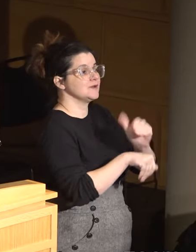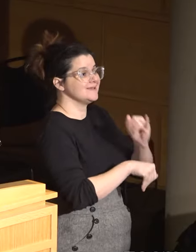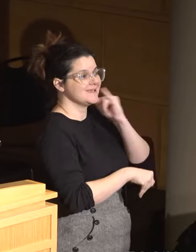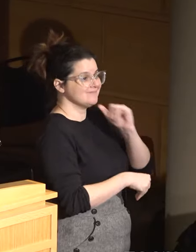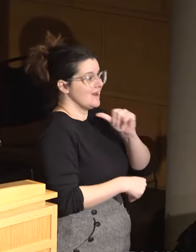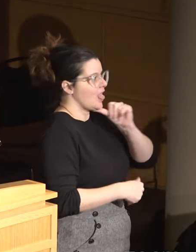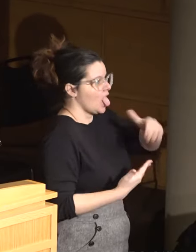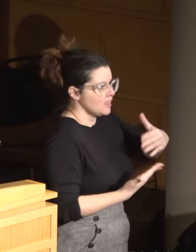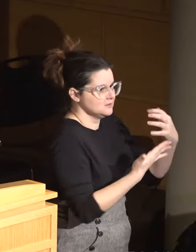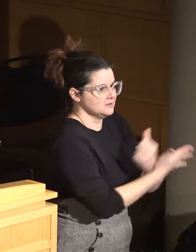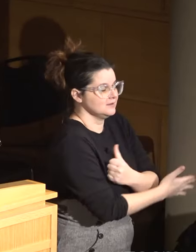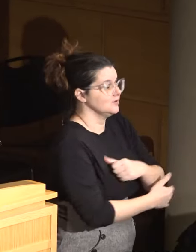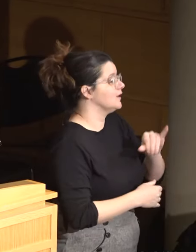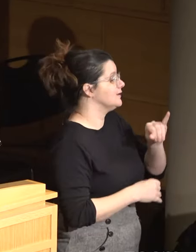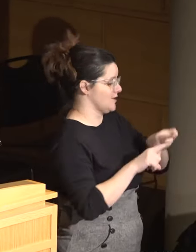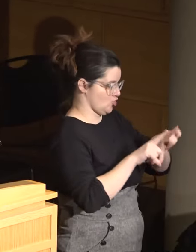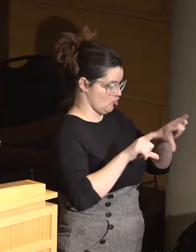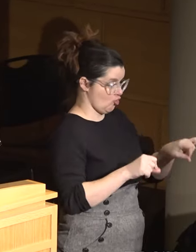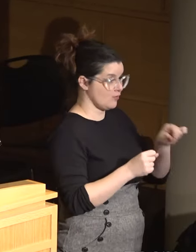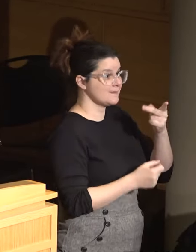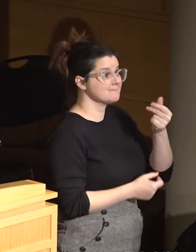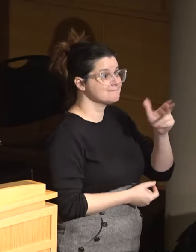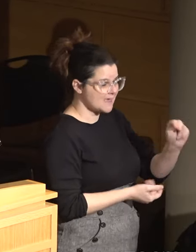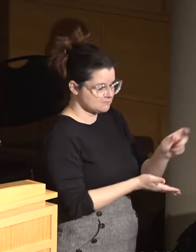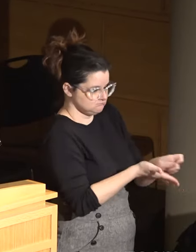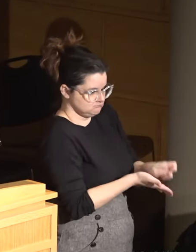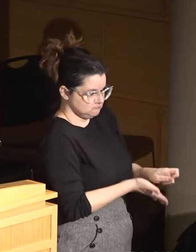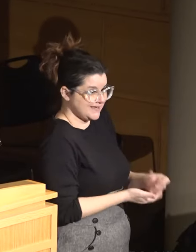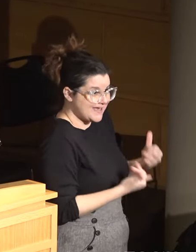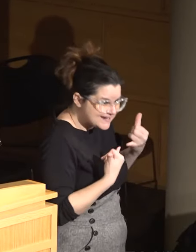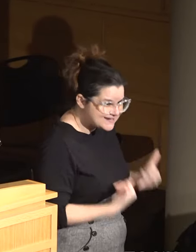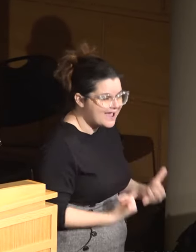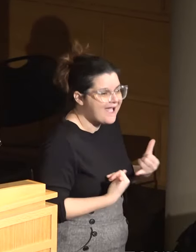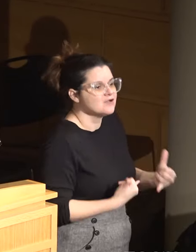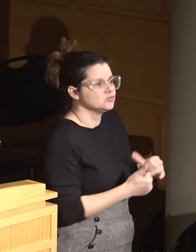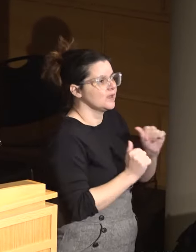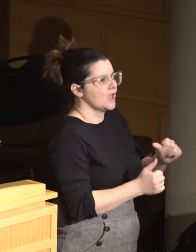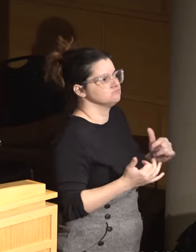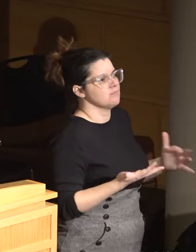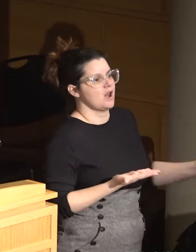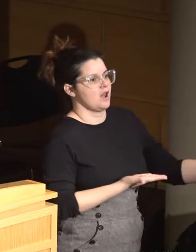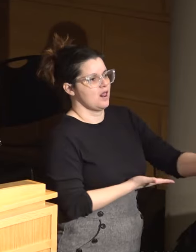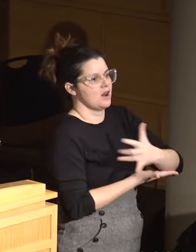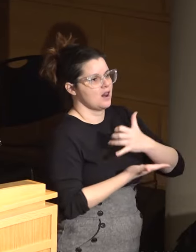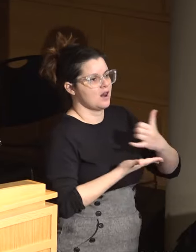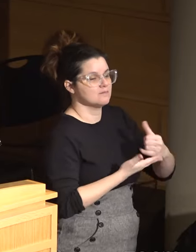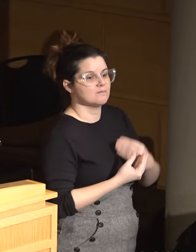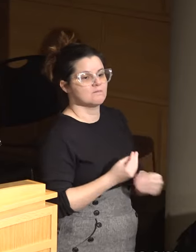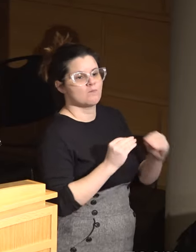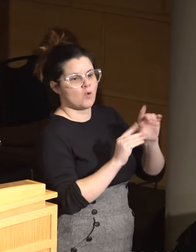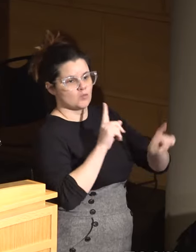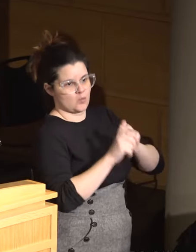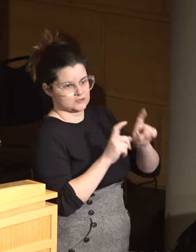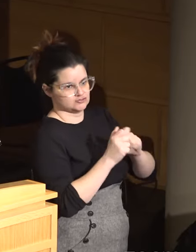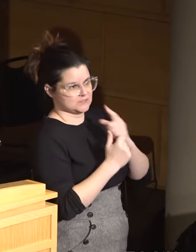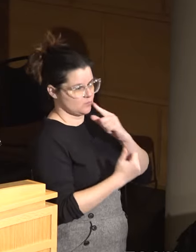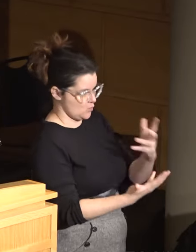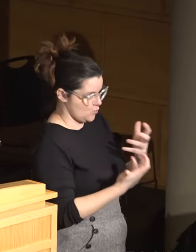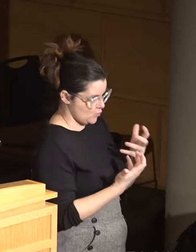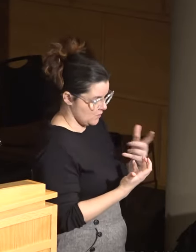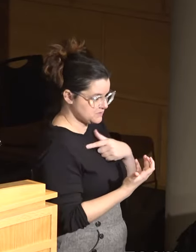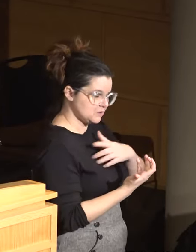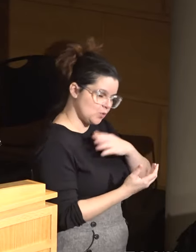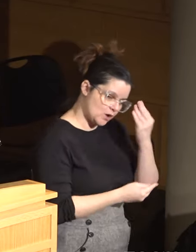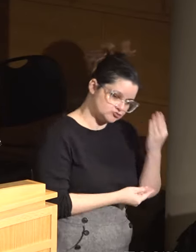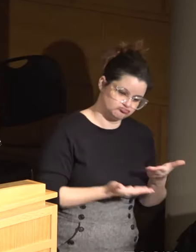get an index card or a pen, you can do so now so that we can create some more questions that we might pose